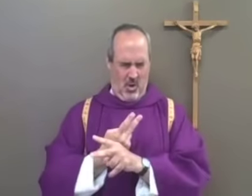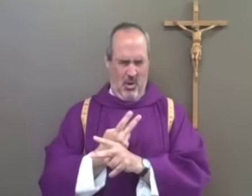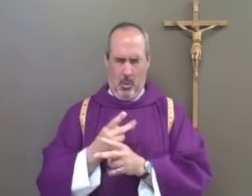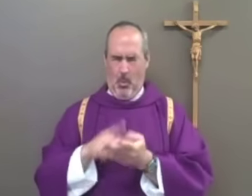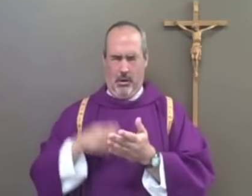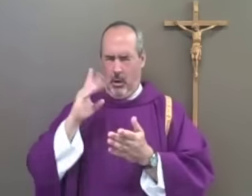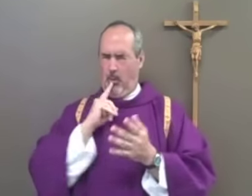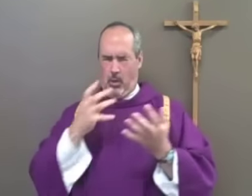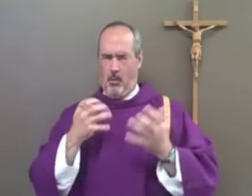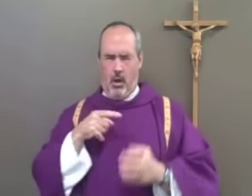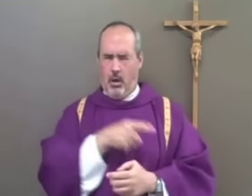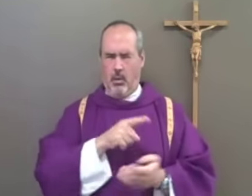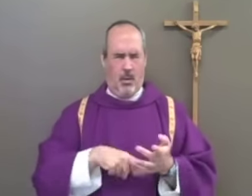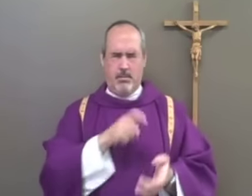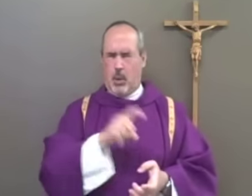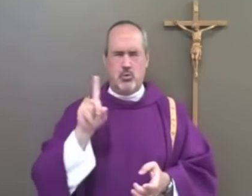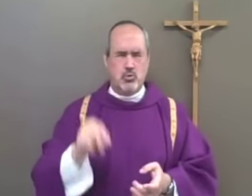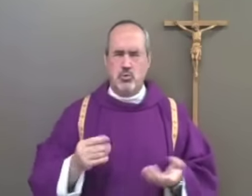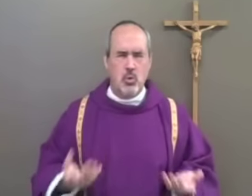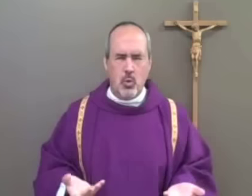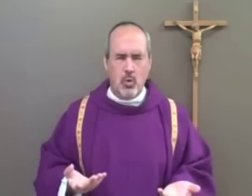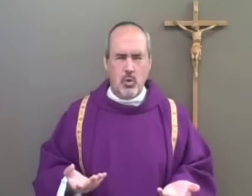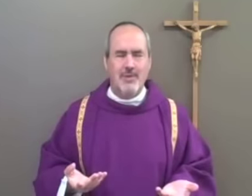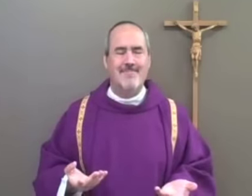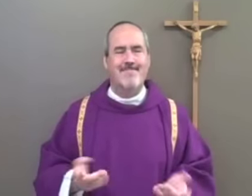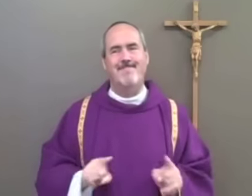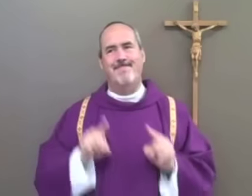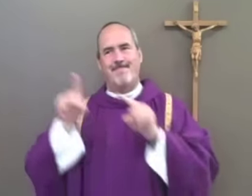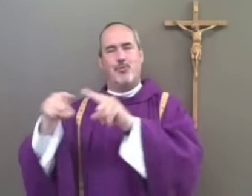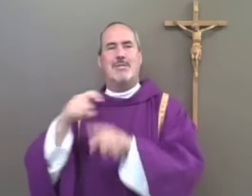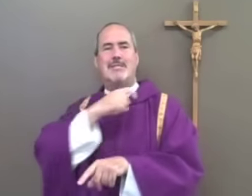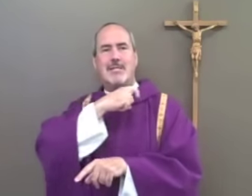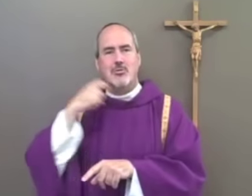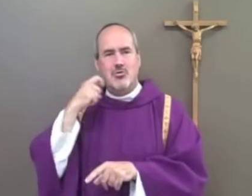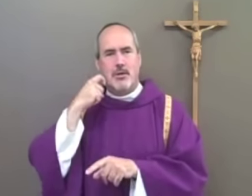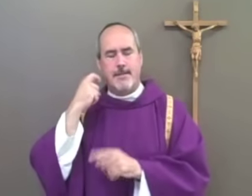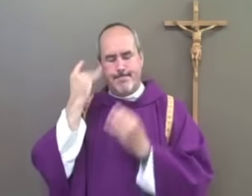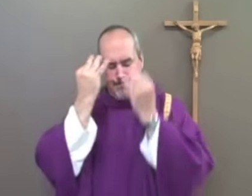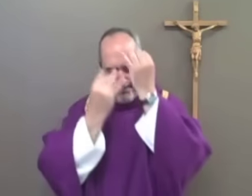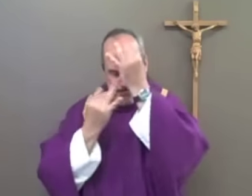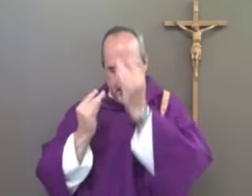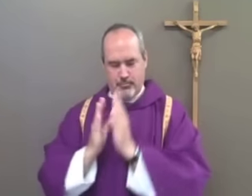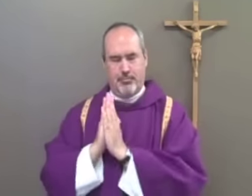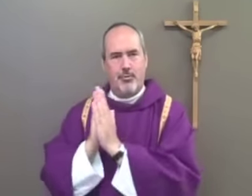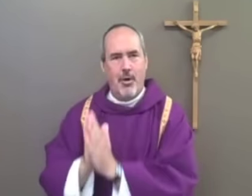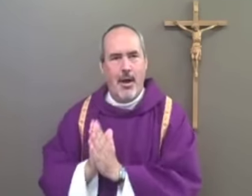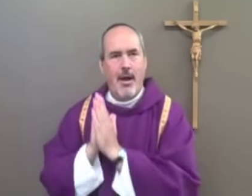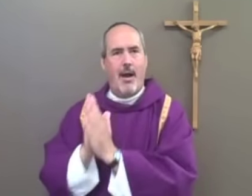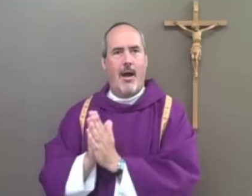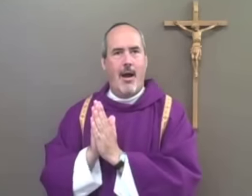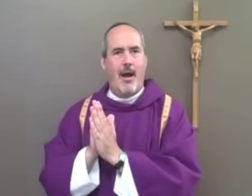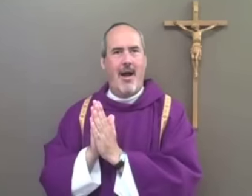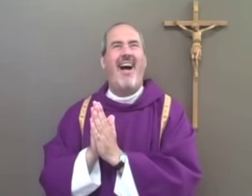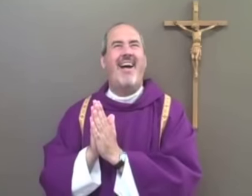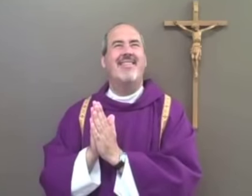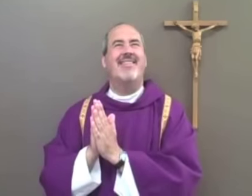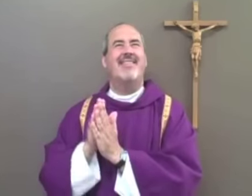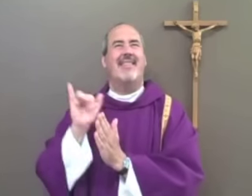that he had to figure out what God wanted him to do and how he wanted him to do it. So he went to the